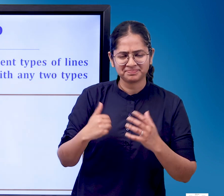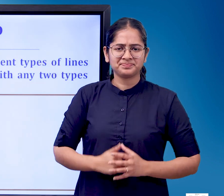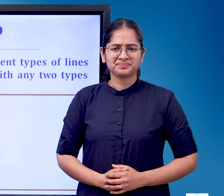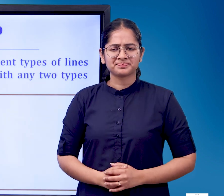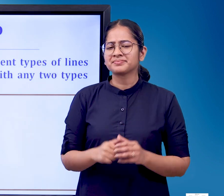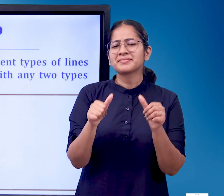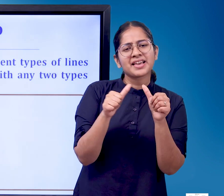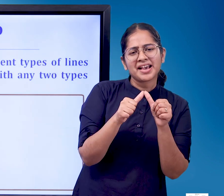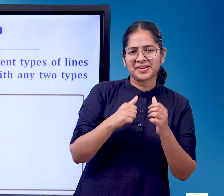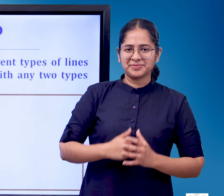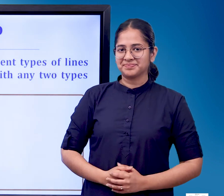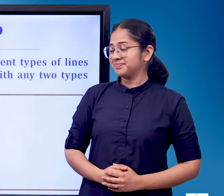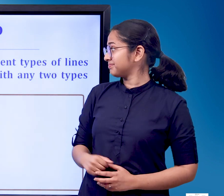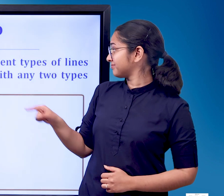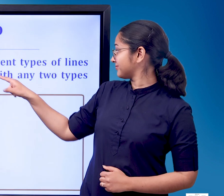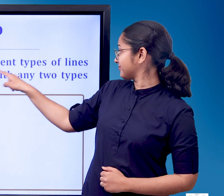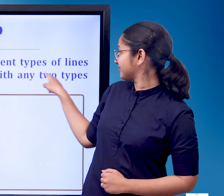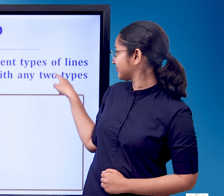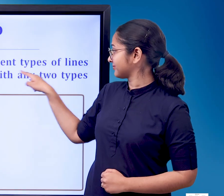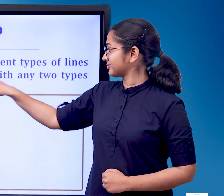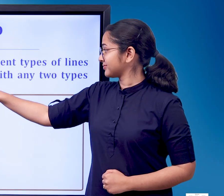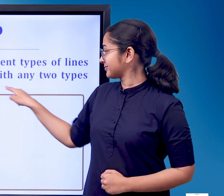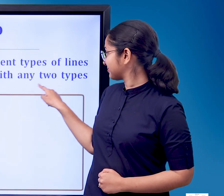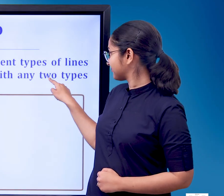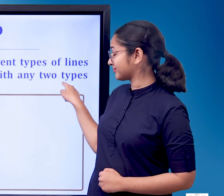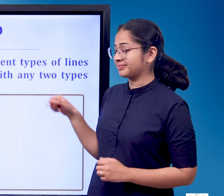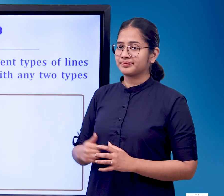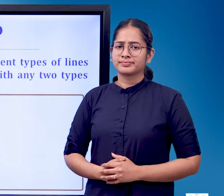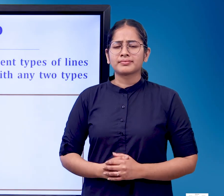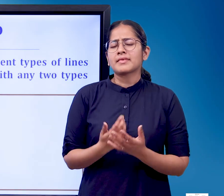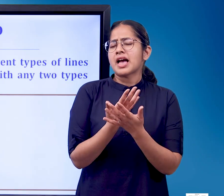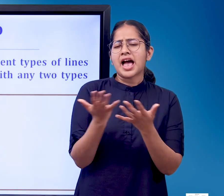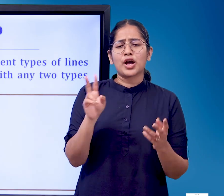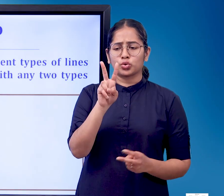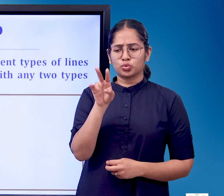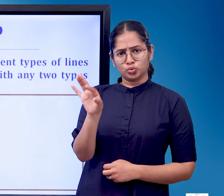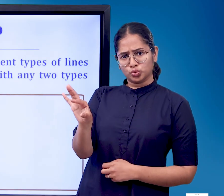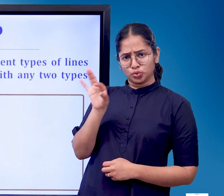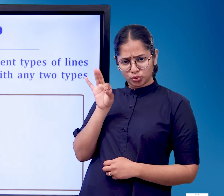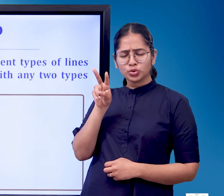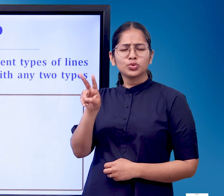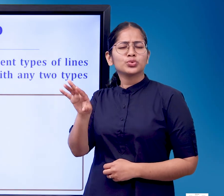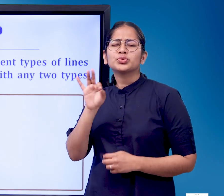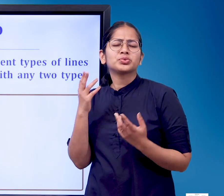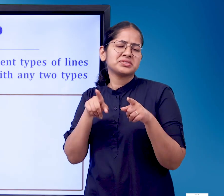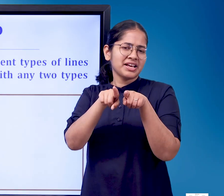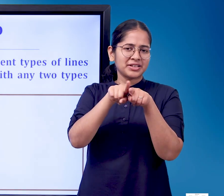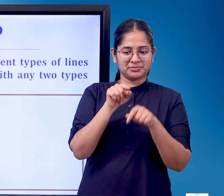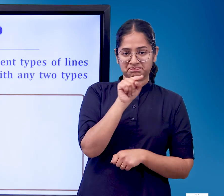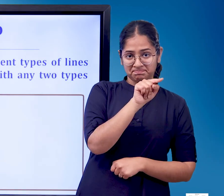A. Make your own drawing using different types of lines in the given space Draw a design with any two